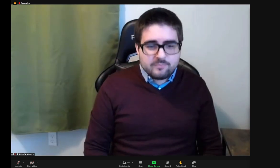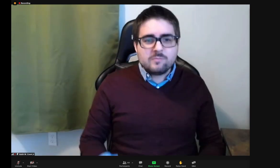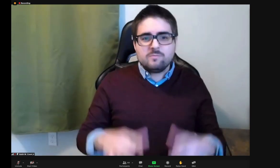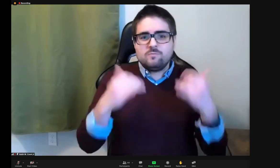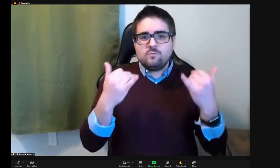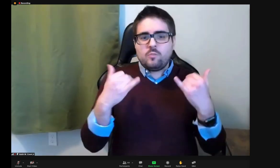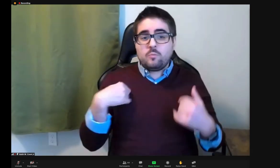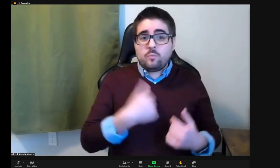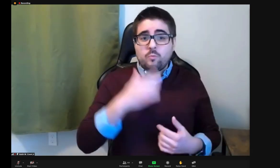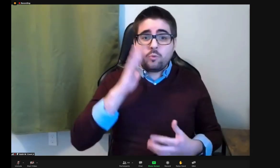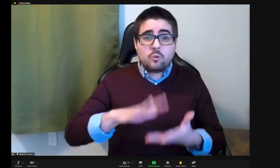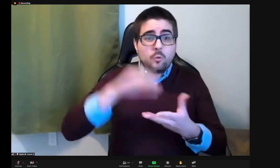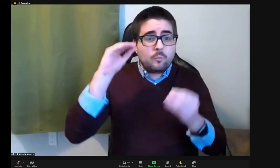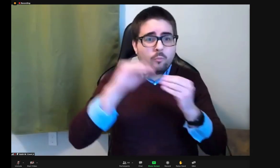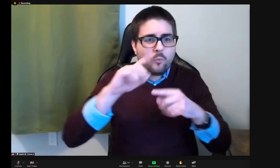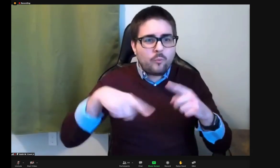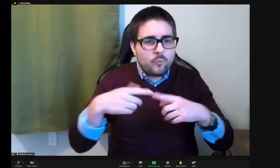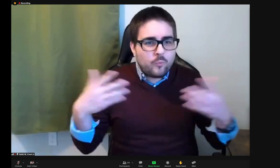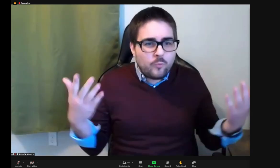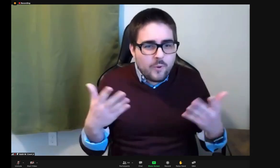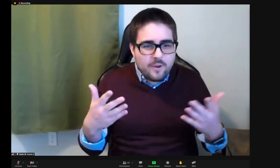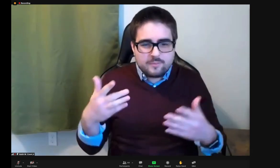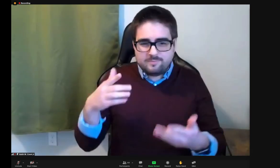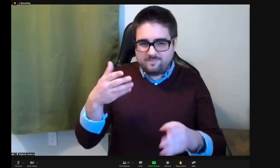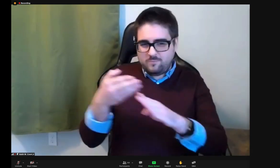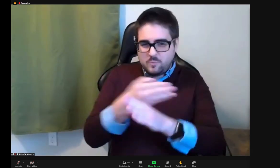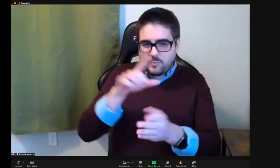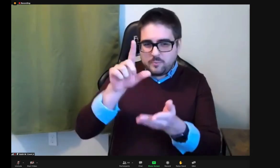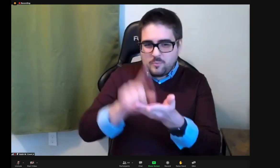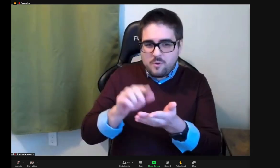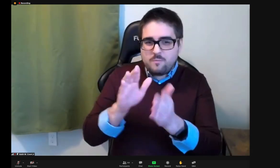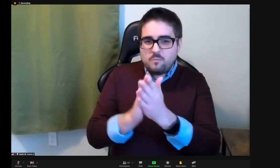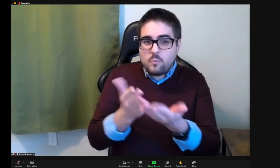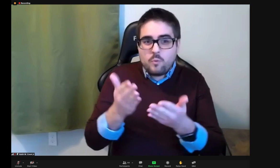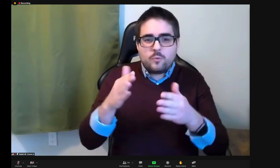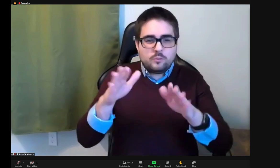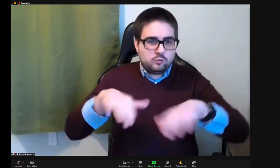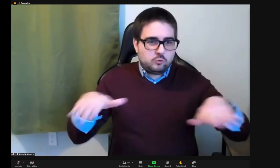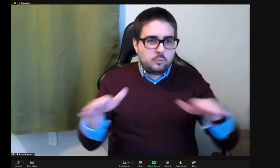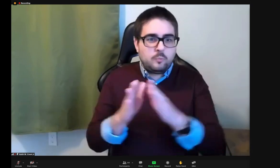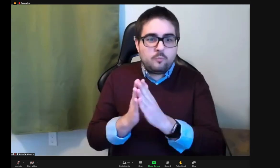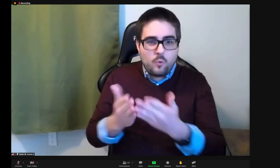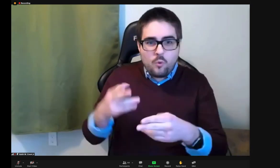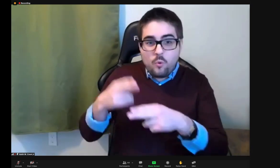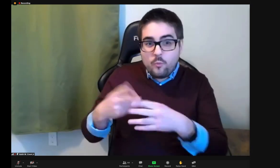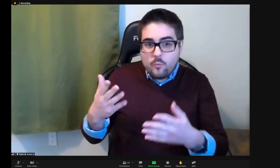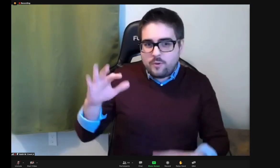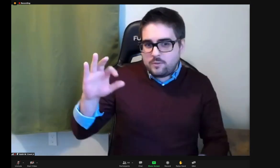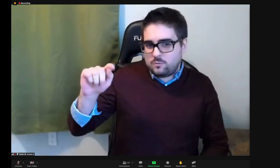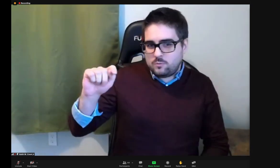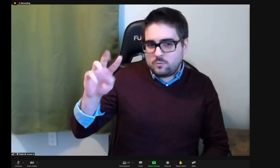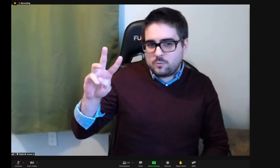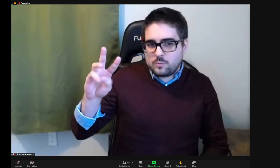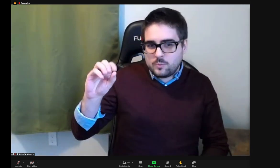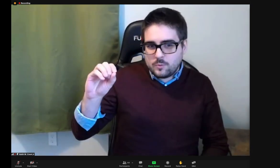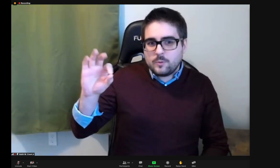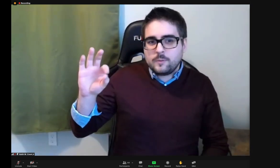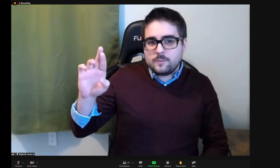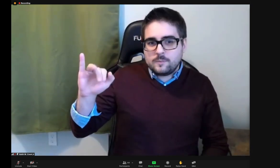Q&A box. We're here today to learn more about a book that is just pre-published at this moment,